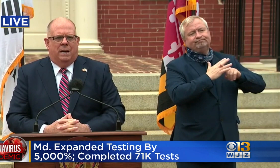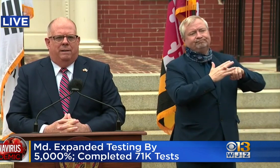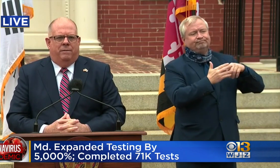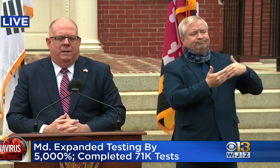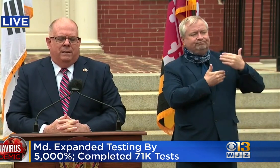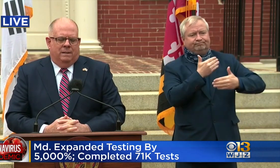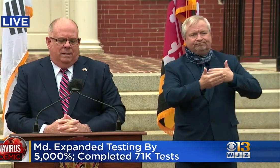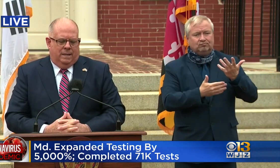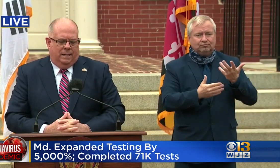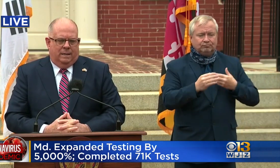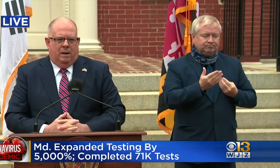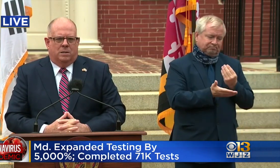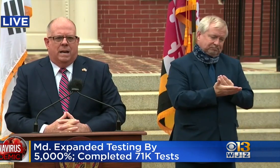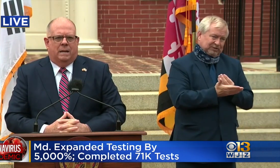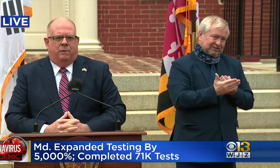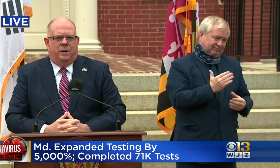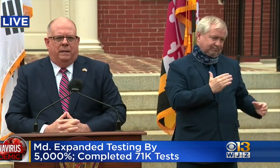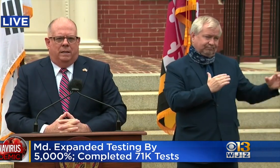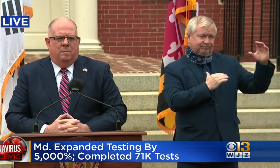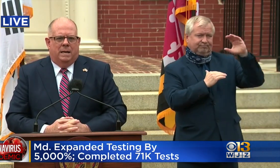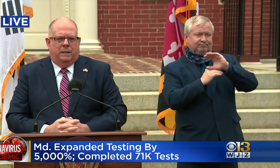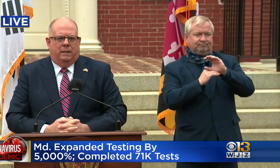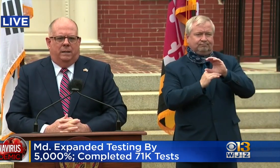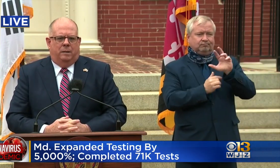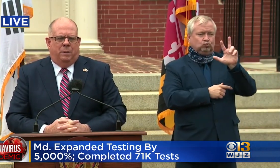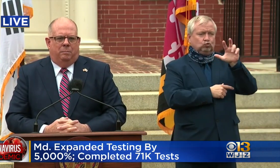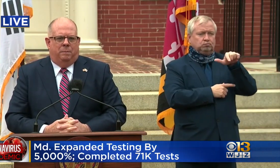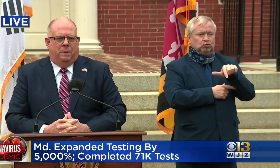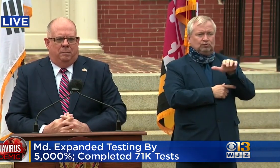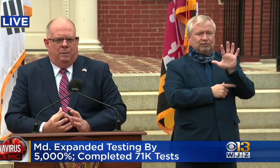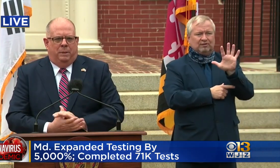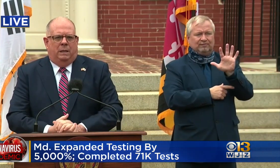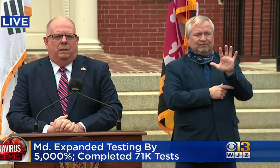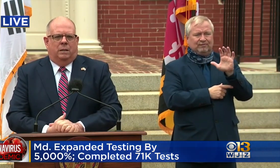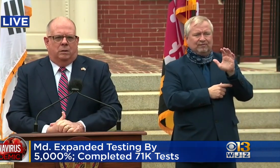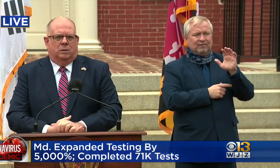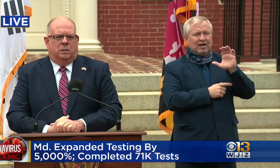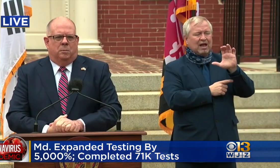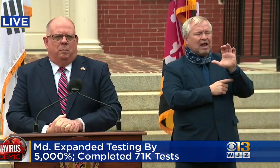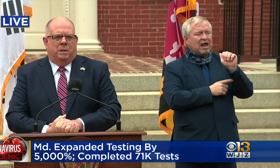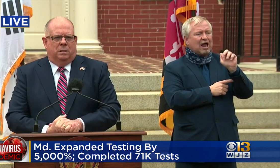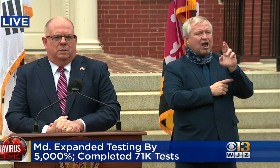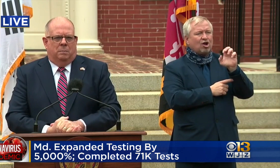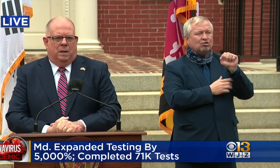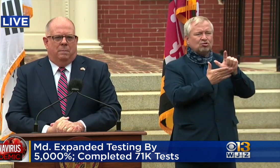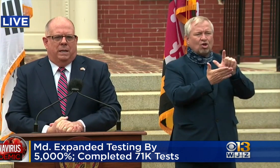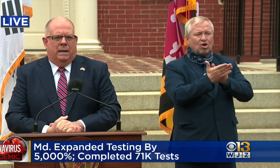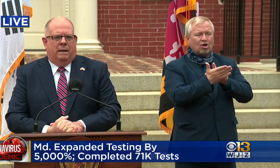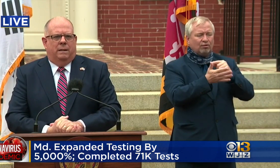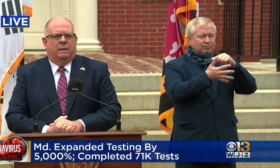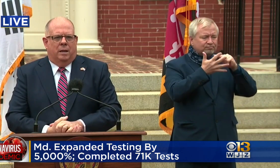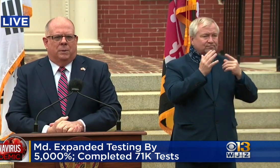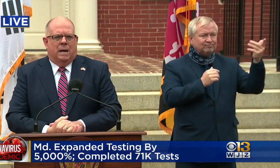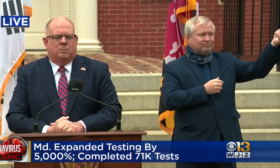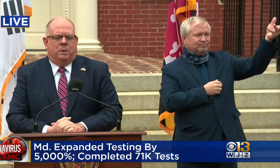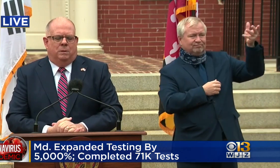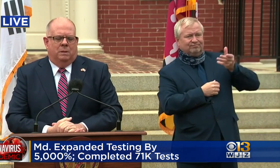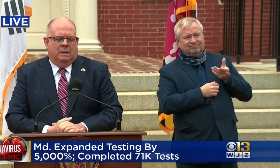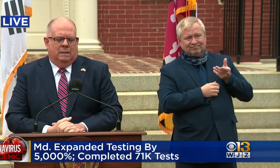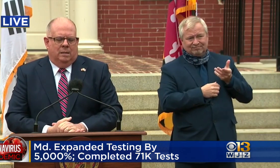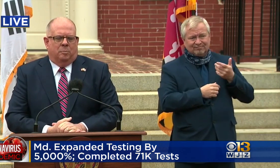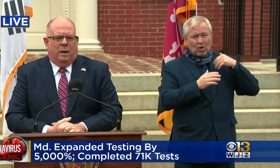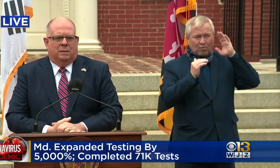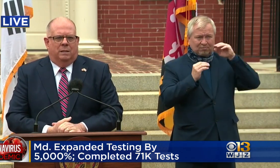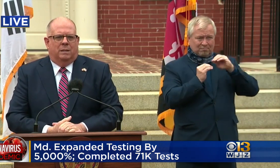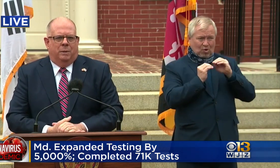.5 CARES Act funding to come out to get the PPP, get our small business money out and help the hospitals.